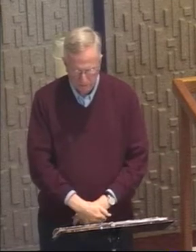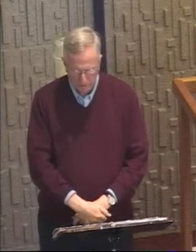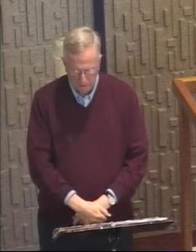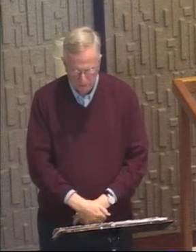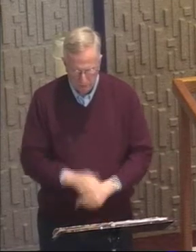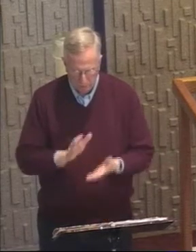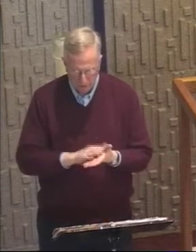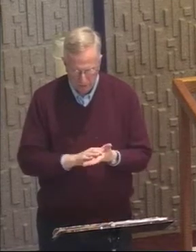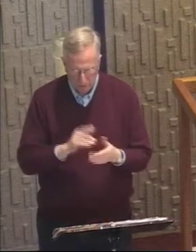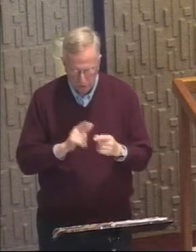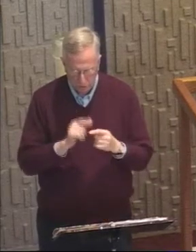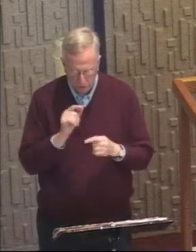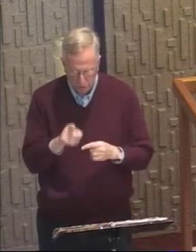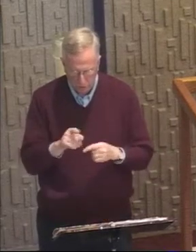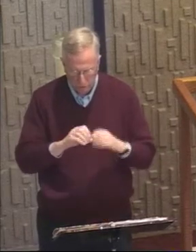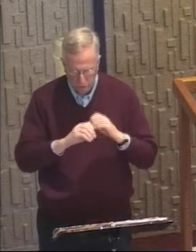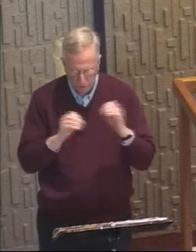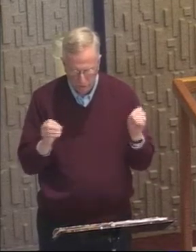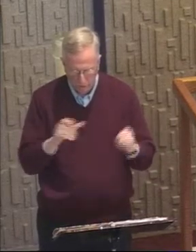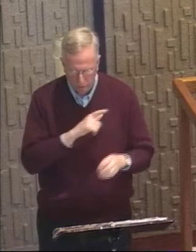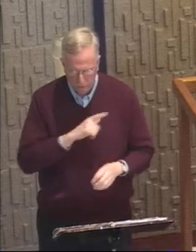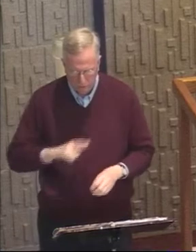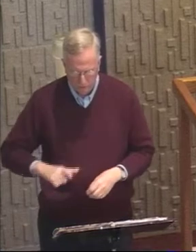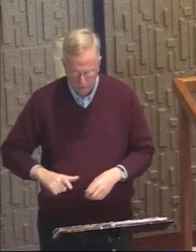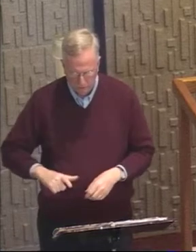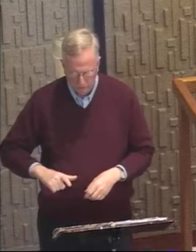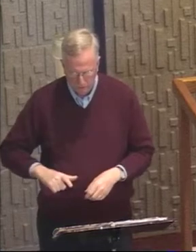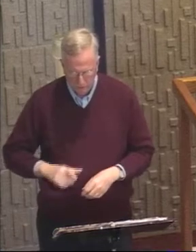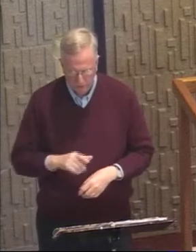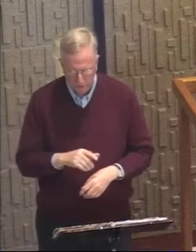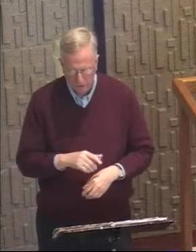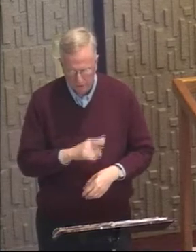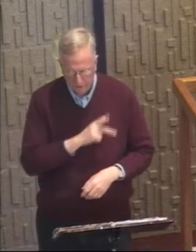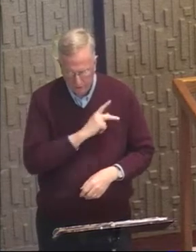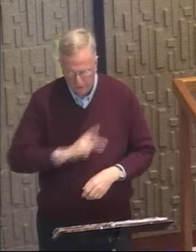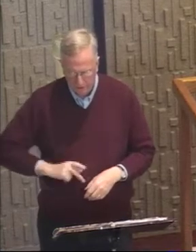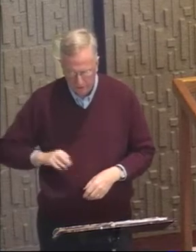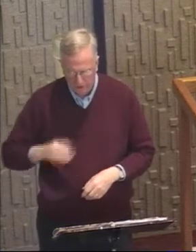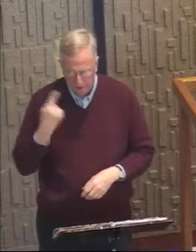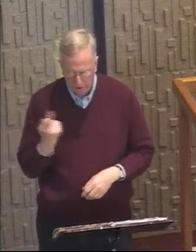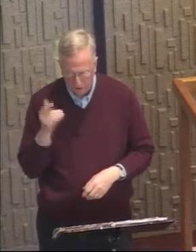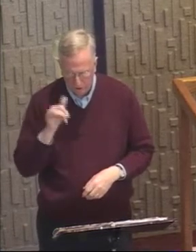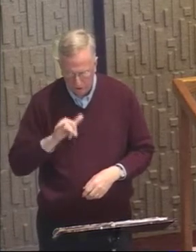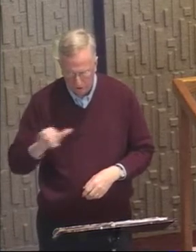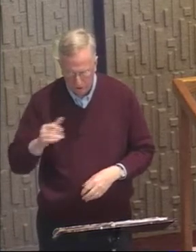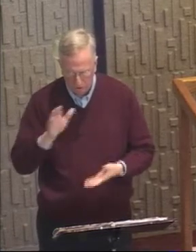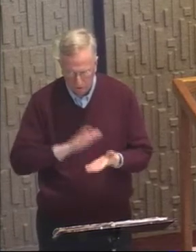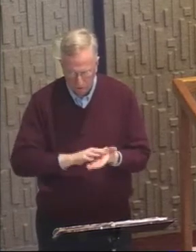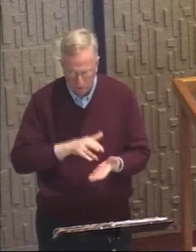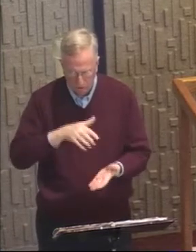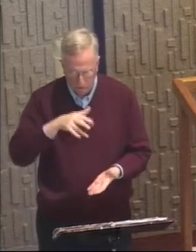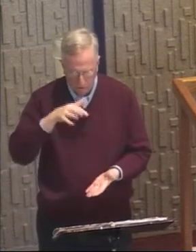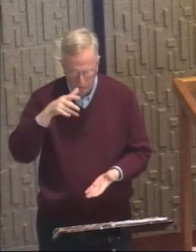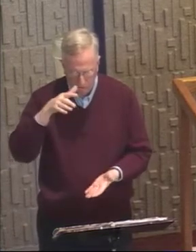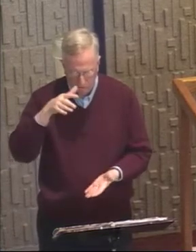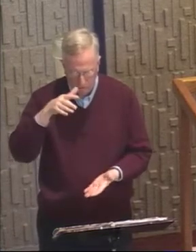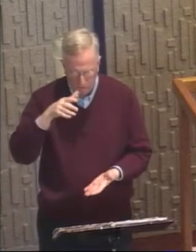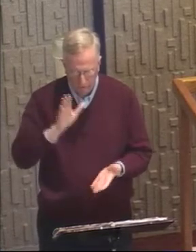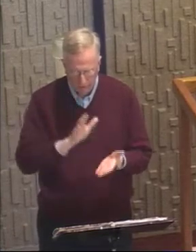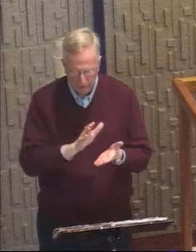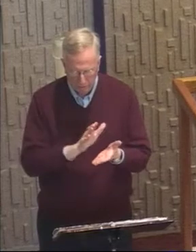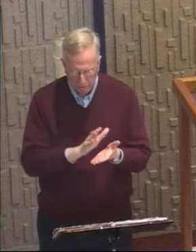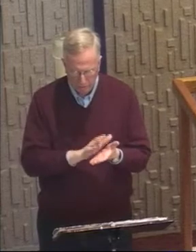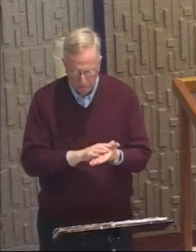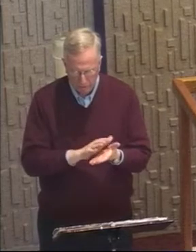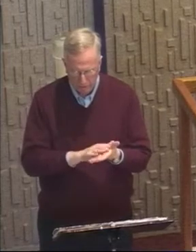Praise to you, O Christ, King of eternal glory.